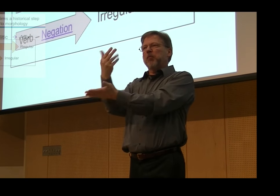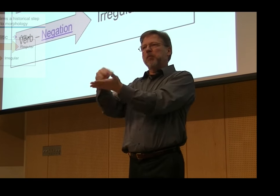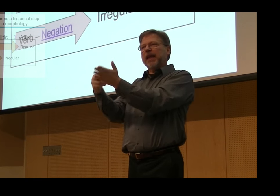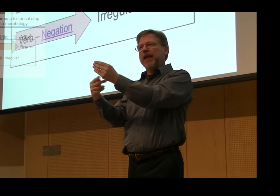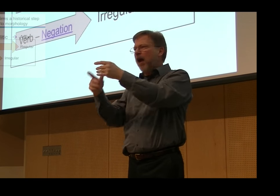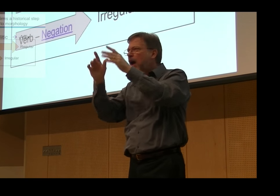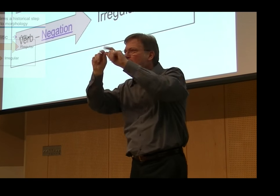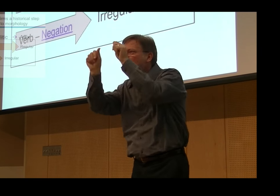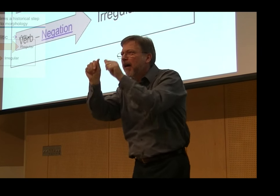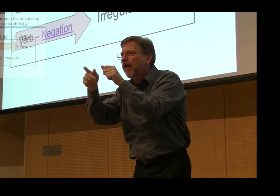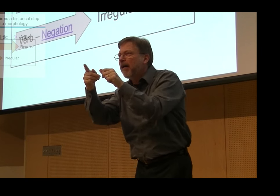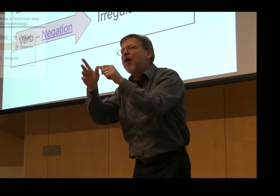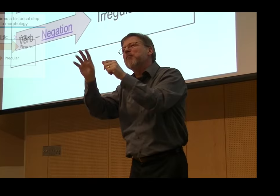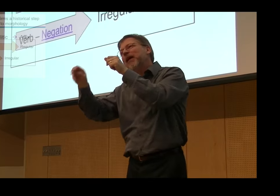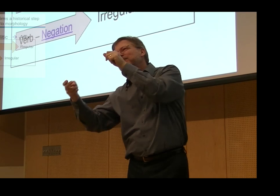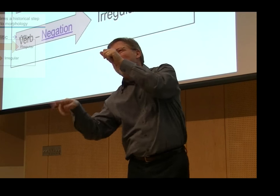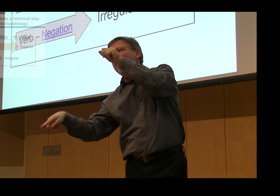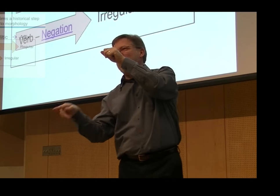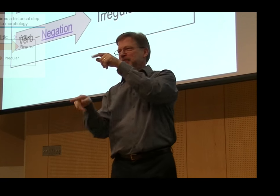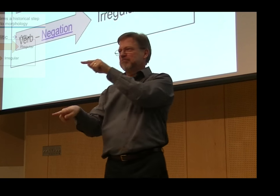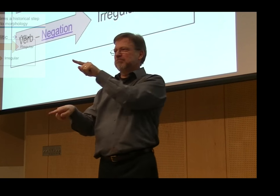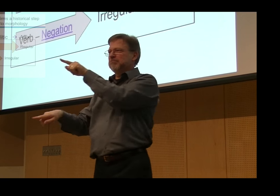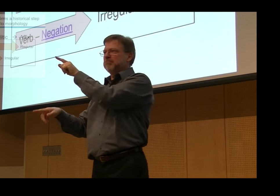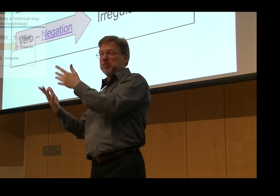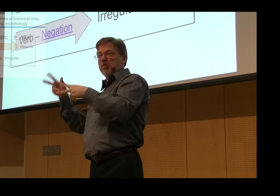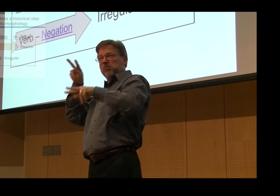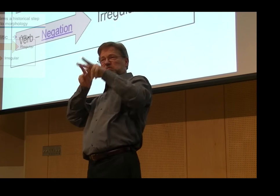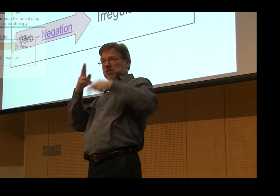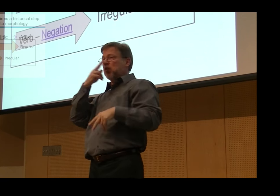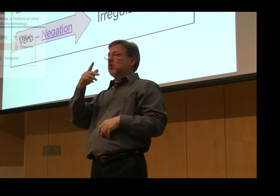Metaphoric extension comes from this whole process.